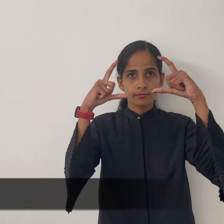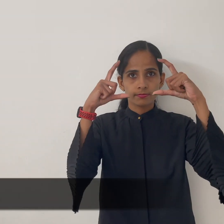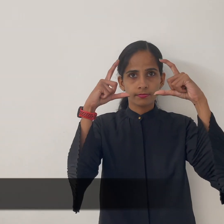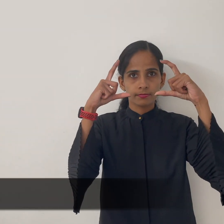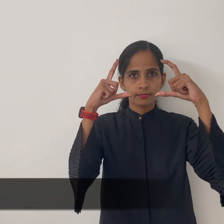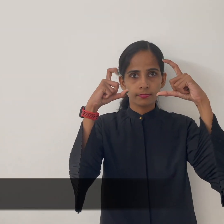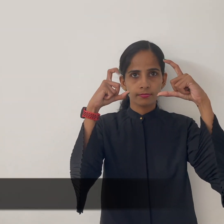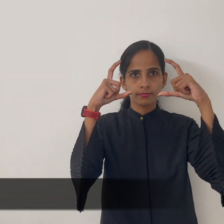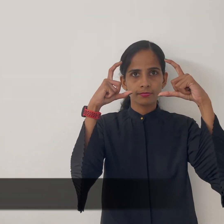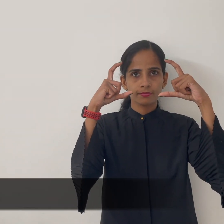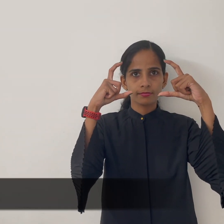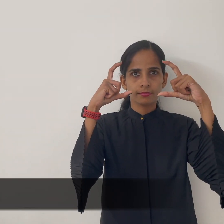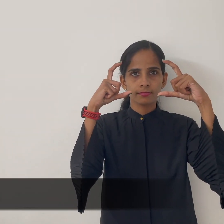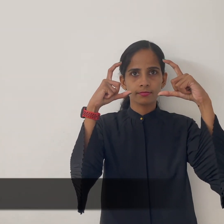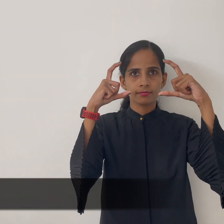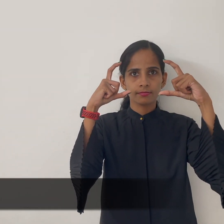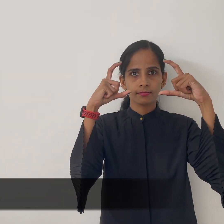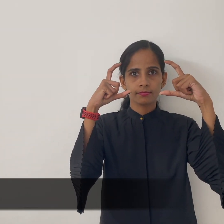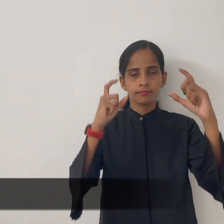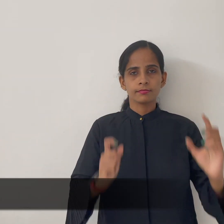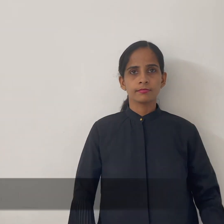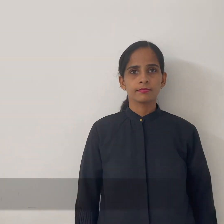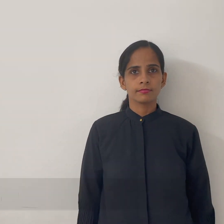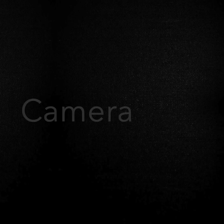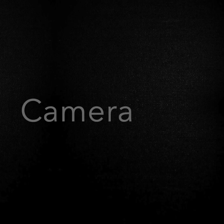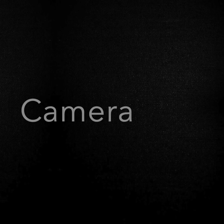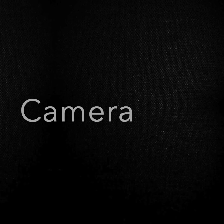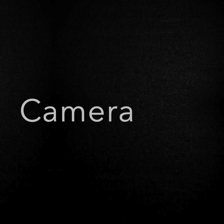camera camera